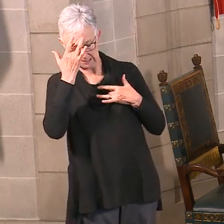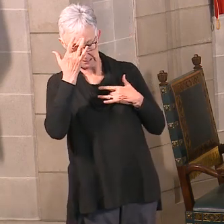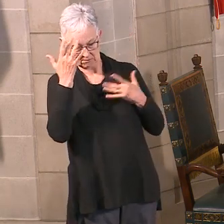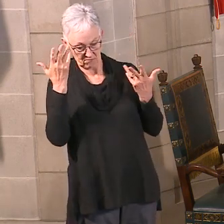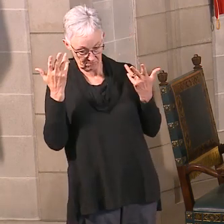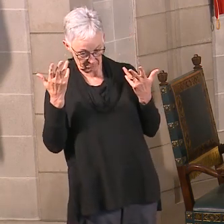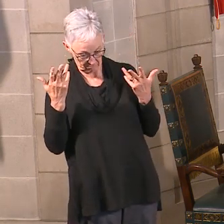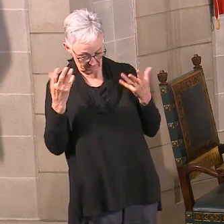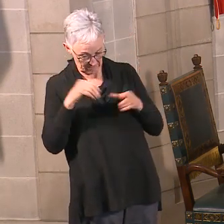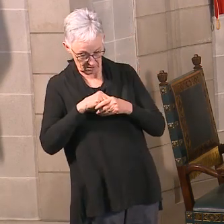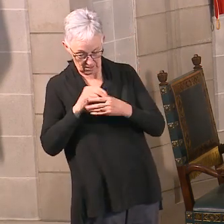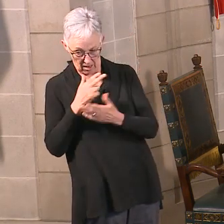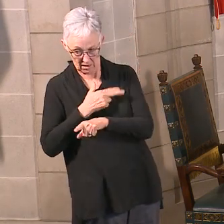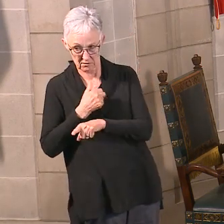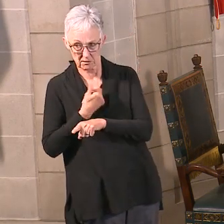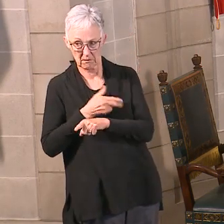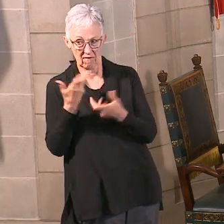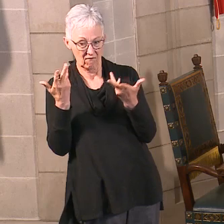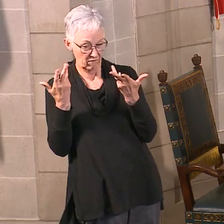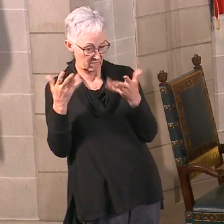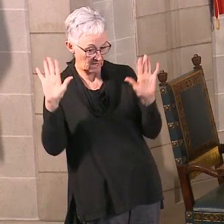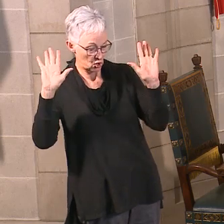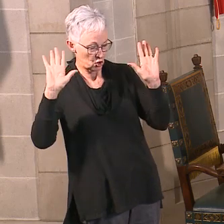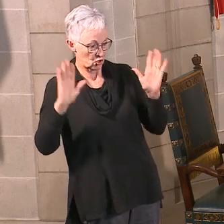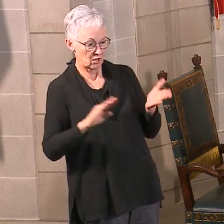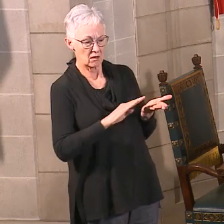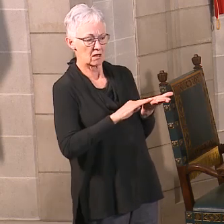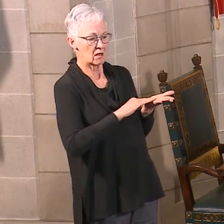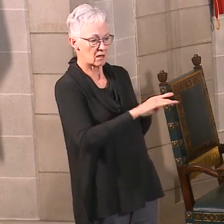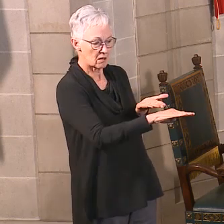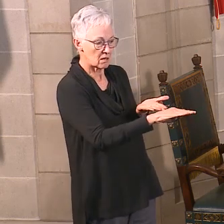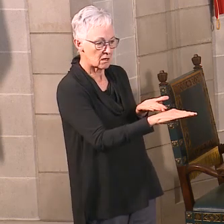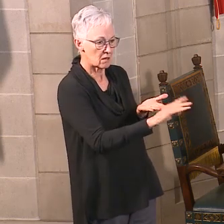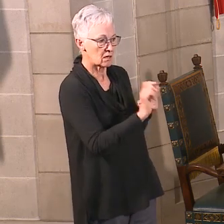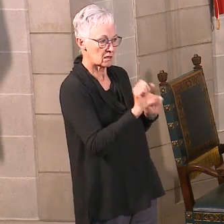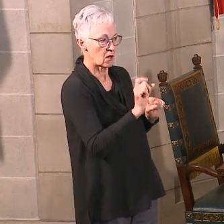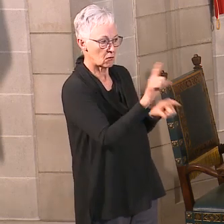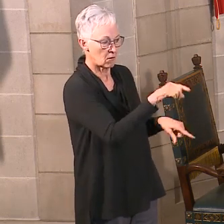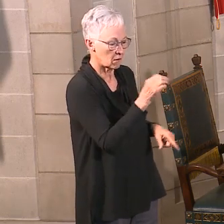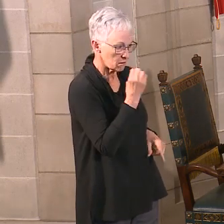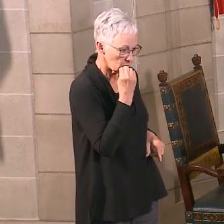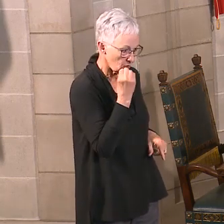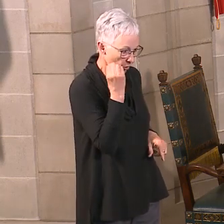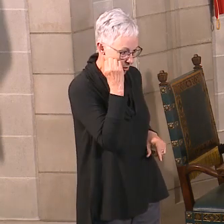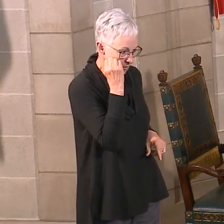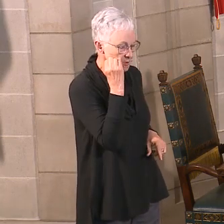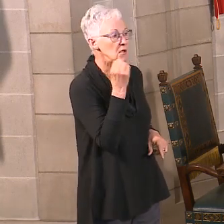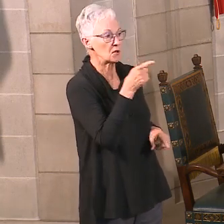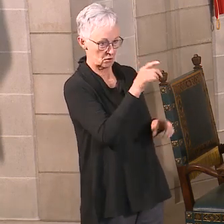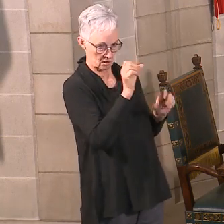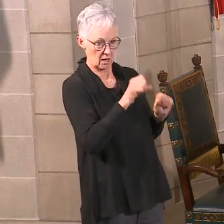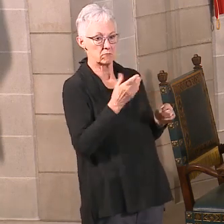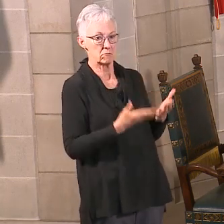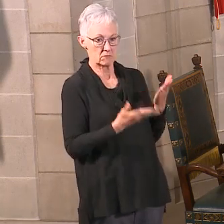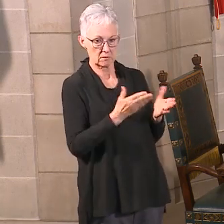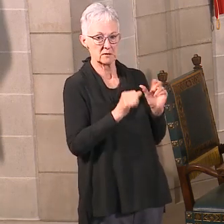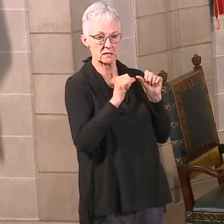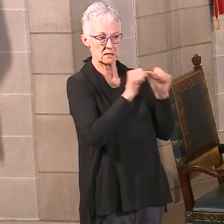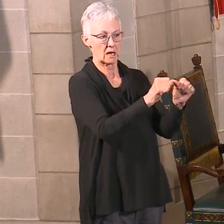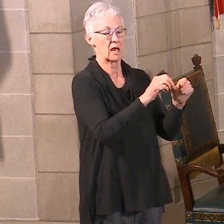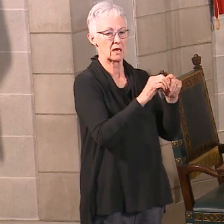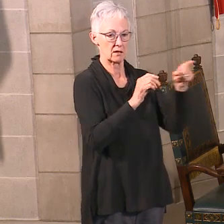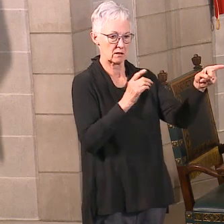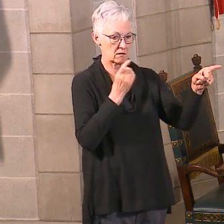hospital and you're not acute enough to stay in the hospital, this might be another option for the folks that are going to be taking advantage of this,